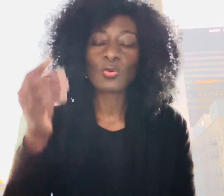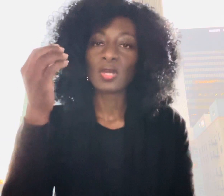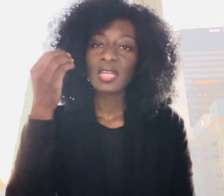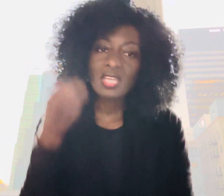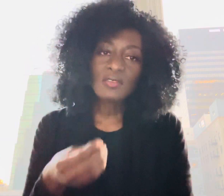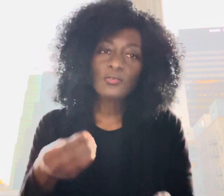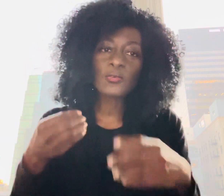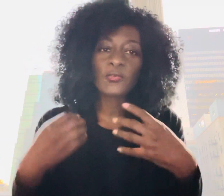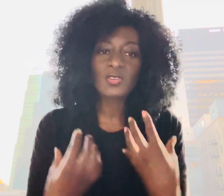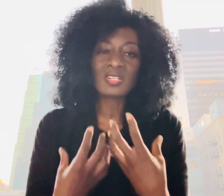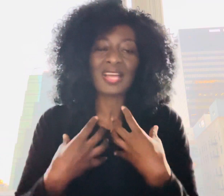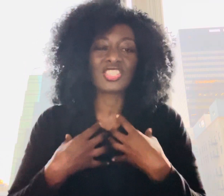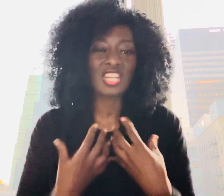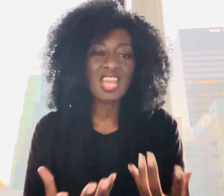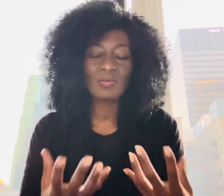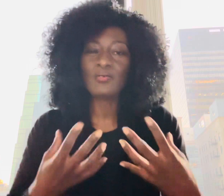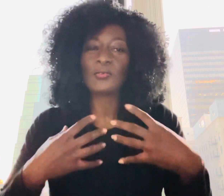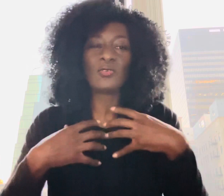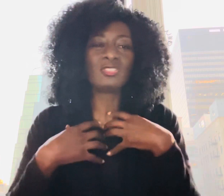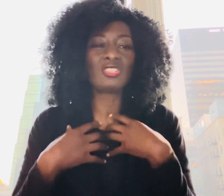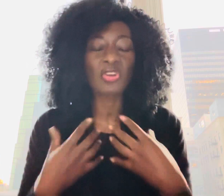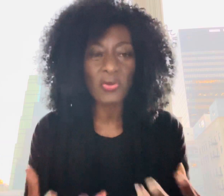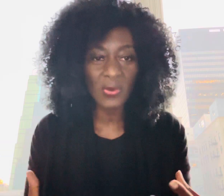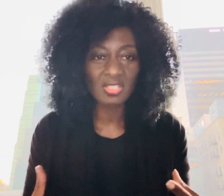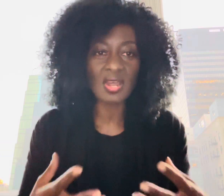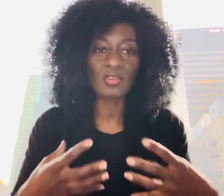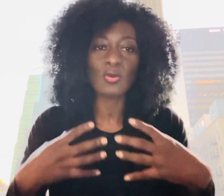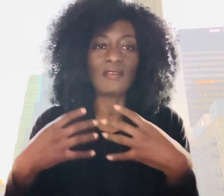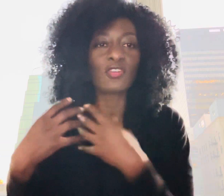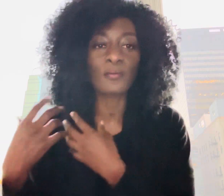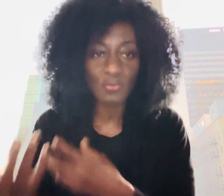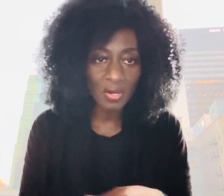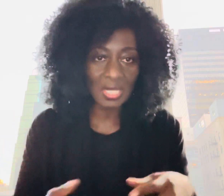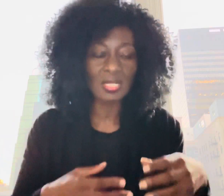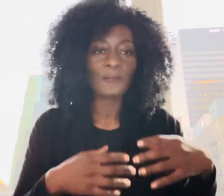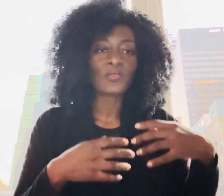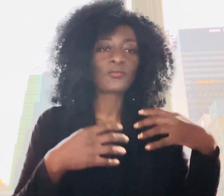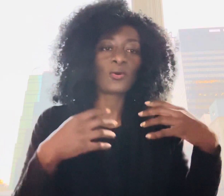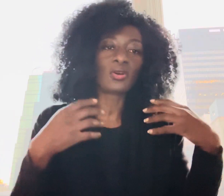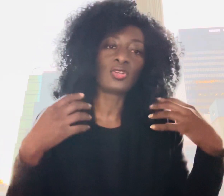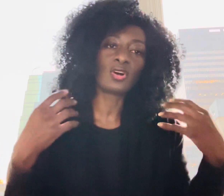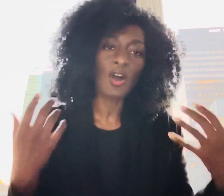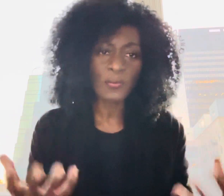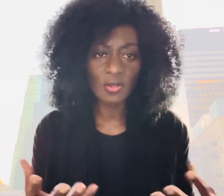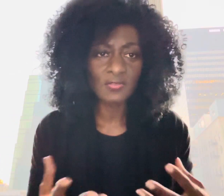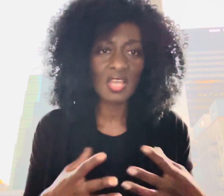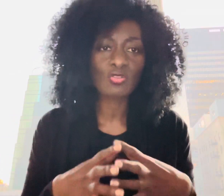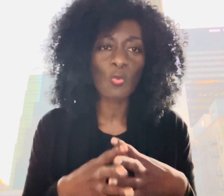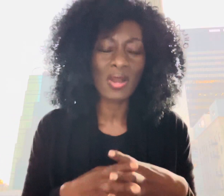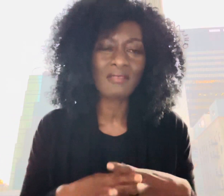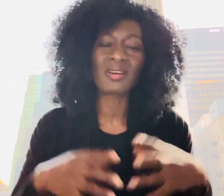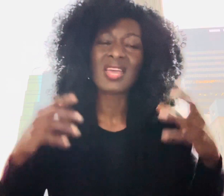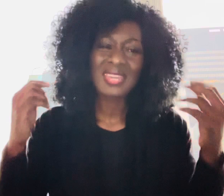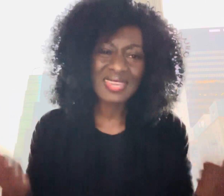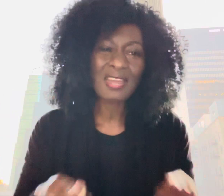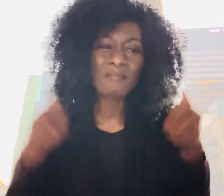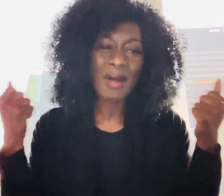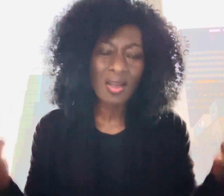if you feel ashamed if you feel discouraged that you have not prayed for you know a couple of days or whatever get back